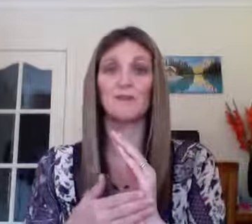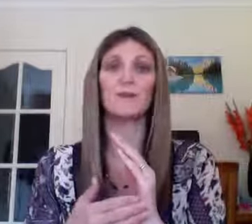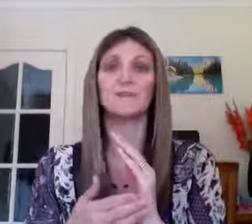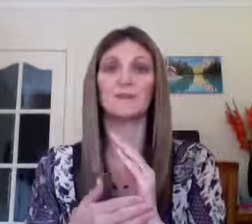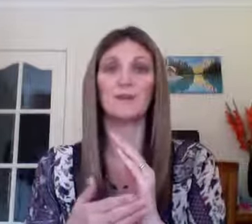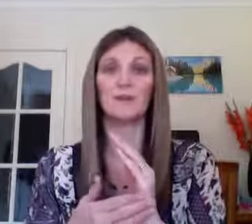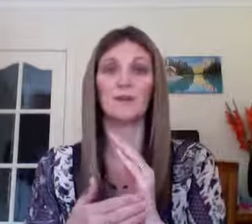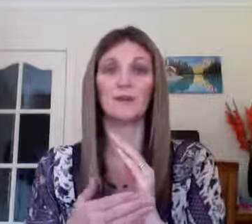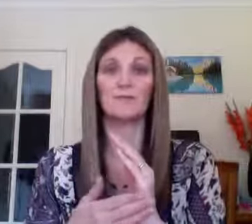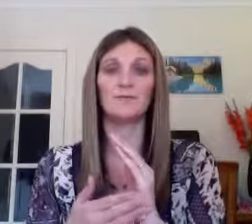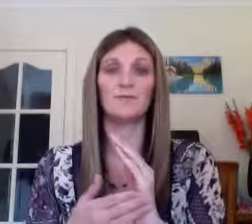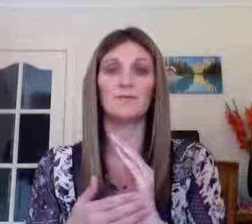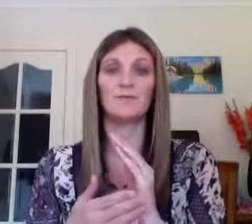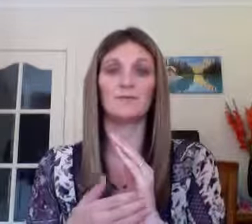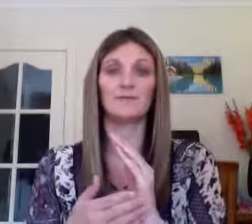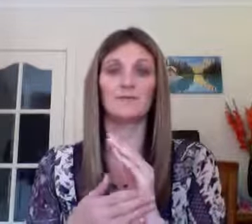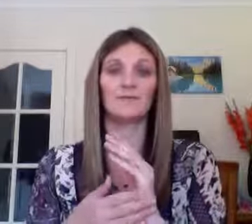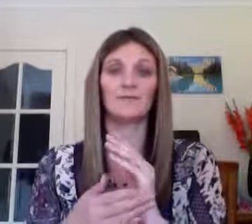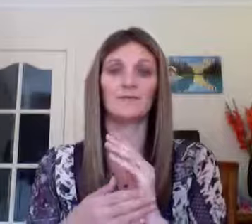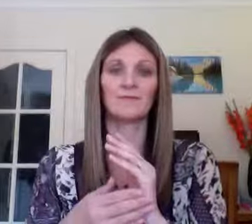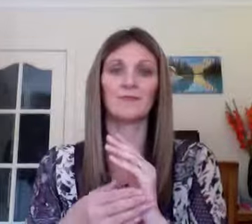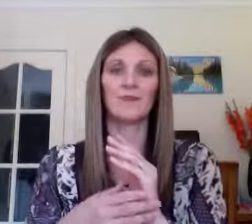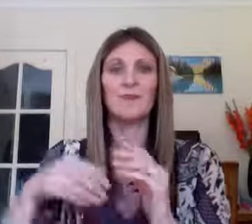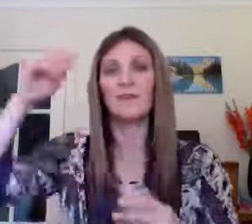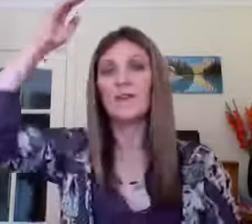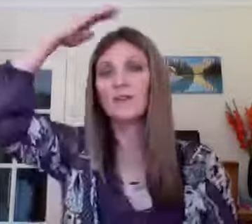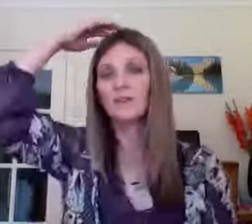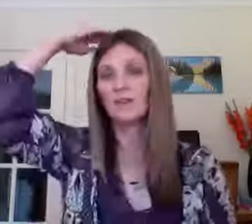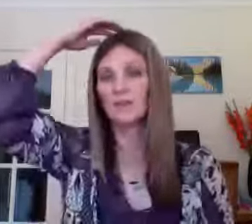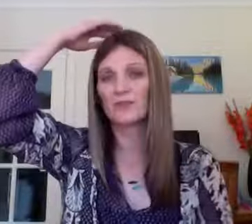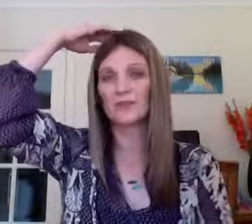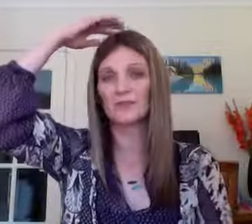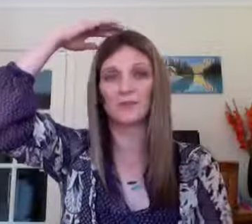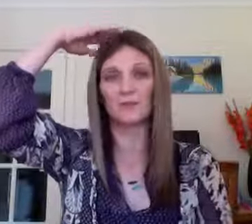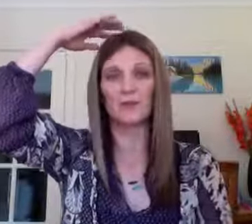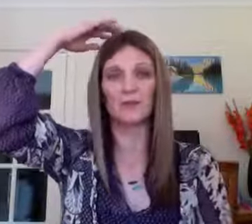love myself anyway. I'm feeling so frustrated at the moment.